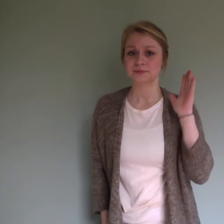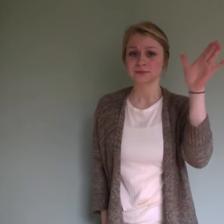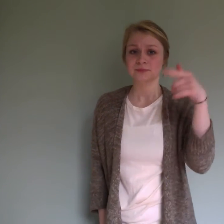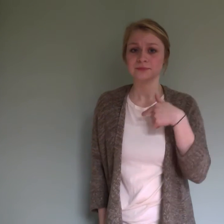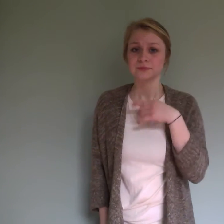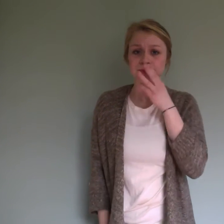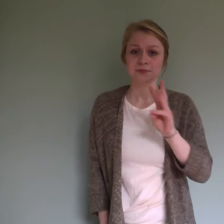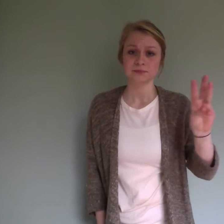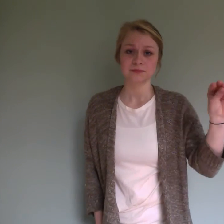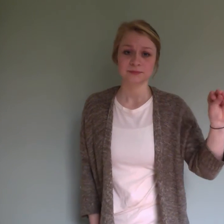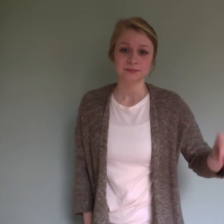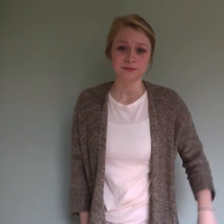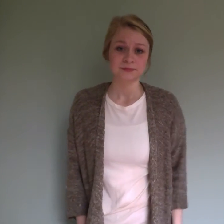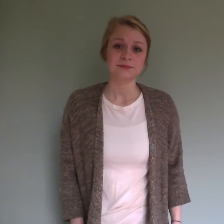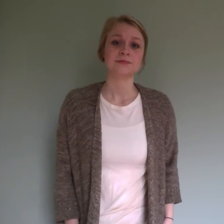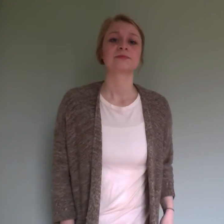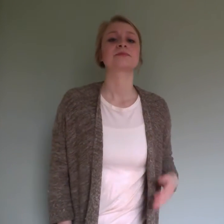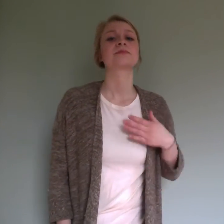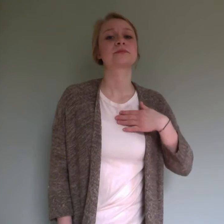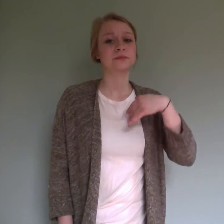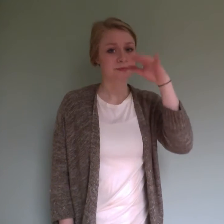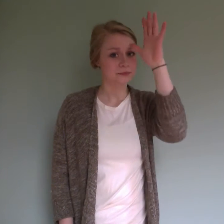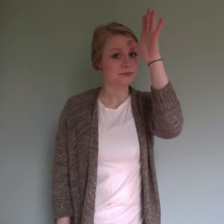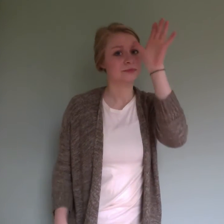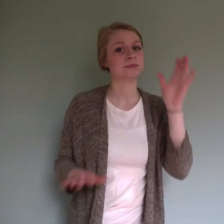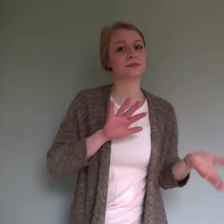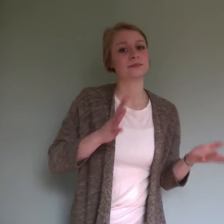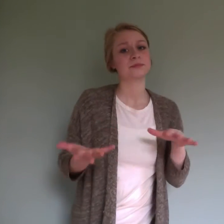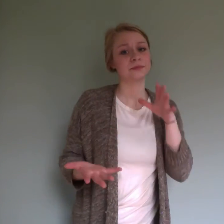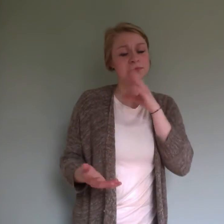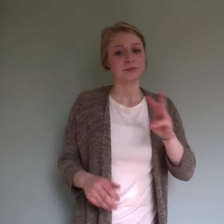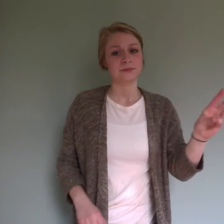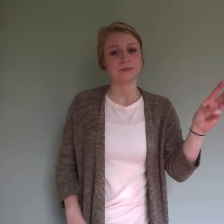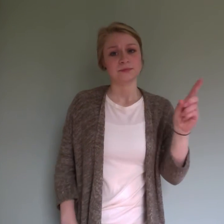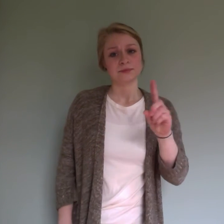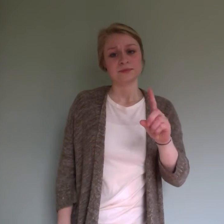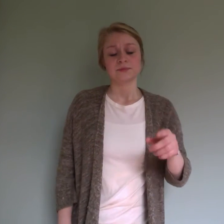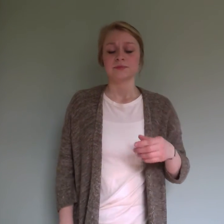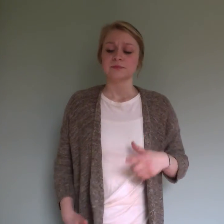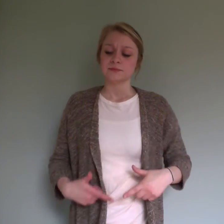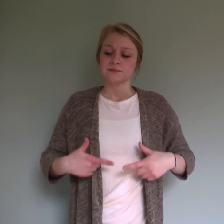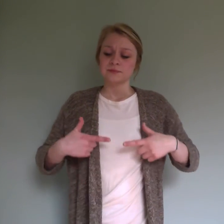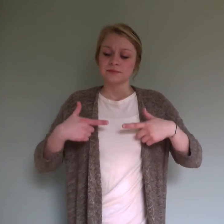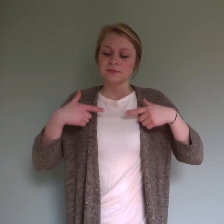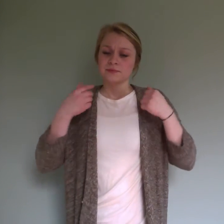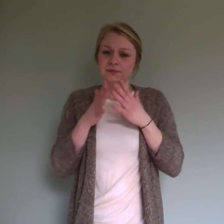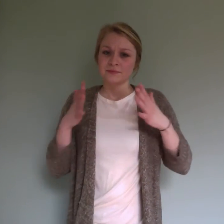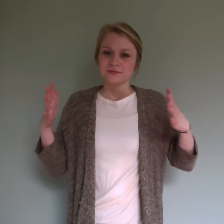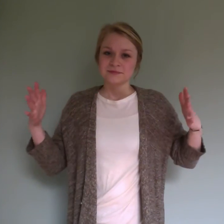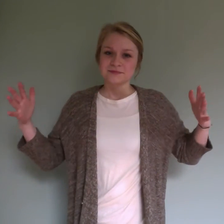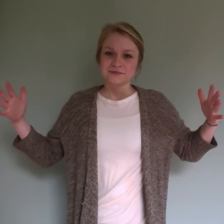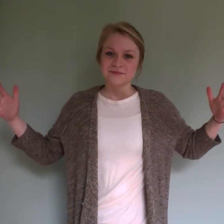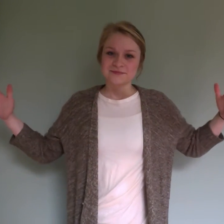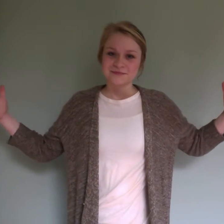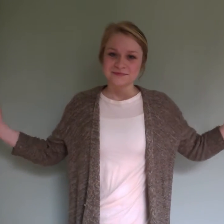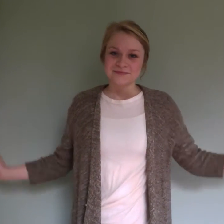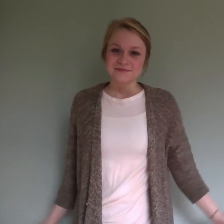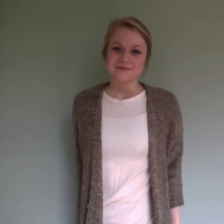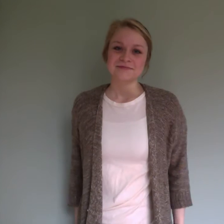Soon I'll be 60 years old My daddy got 61 Remember life and then your life becomes a better one